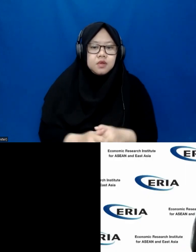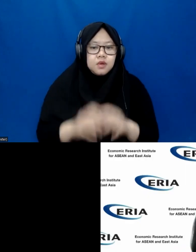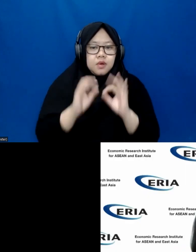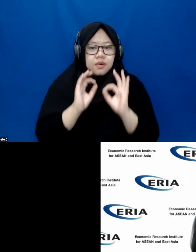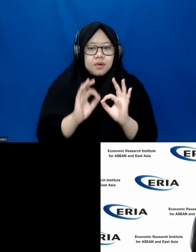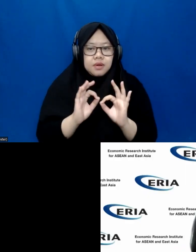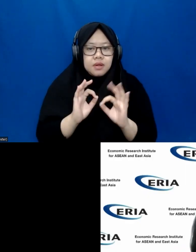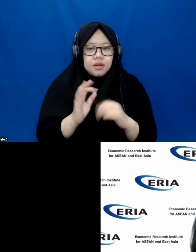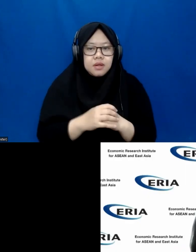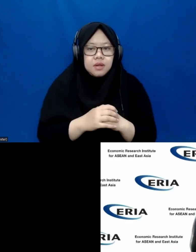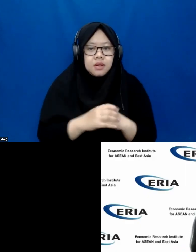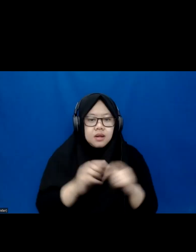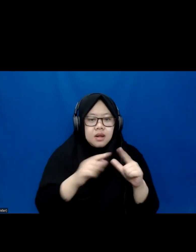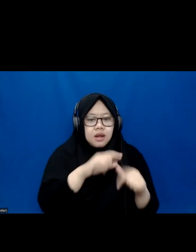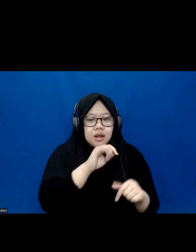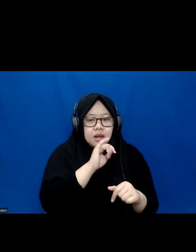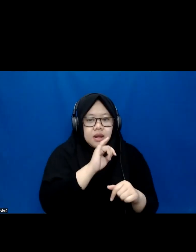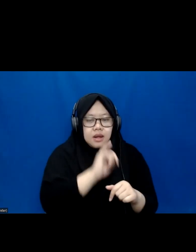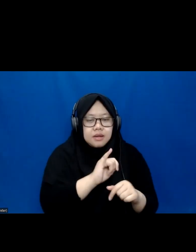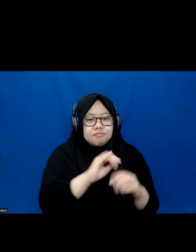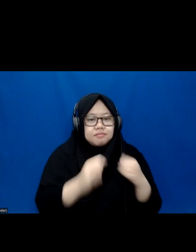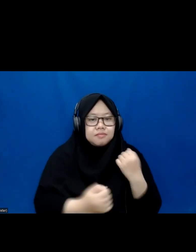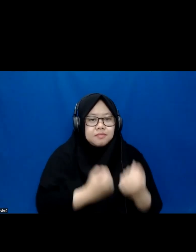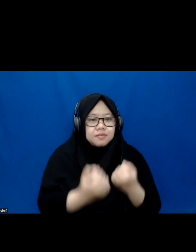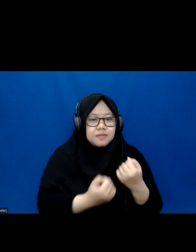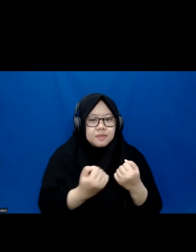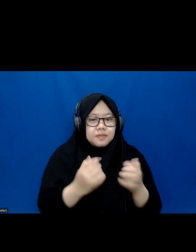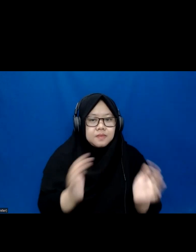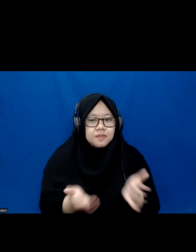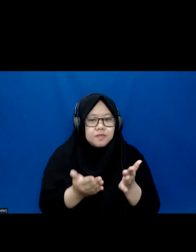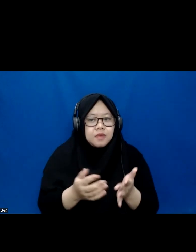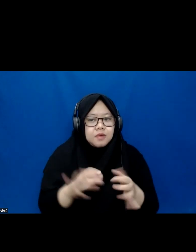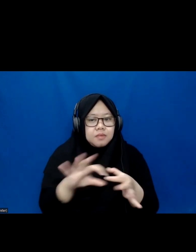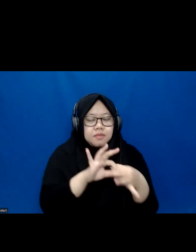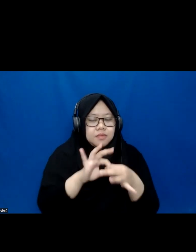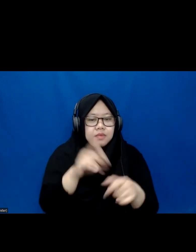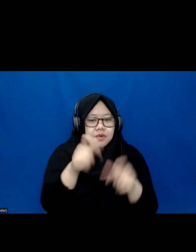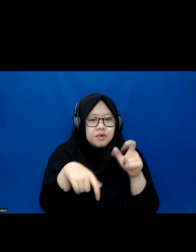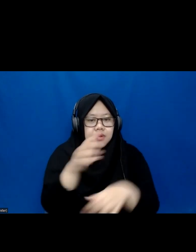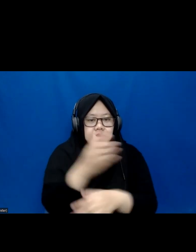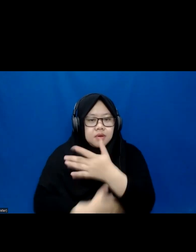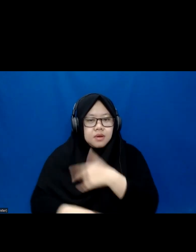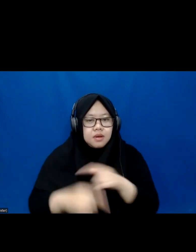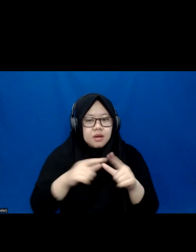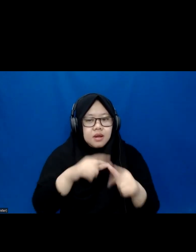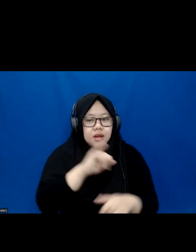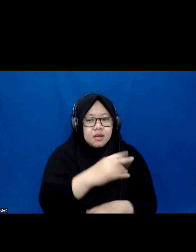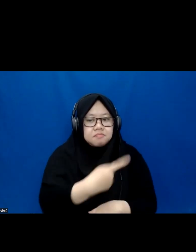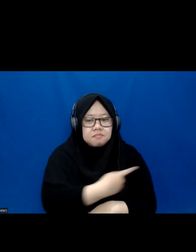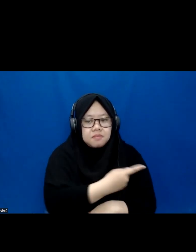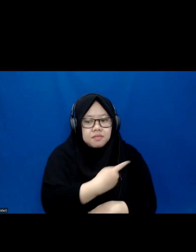actually we are an AI technology company driven by people with disabilities. Our AI product is